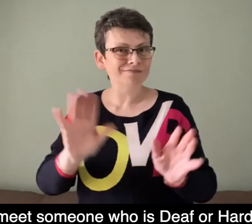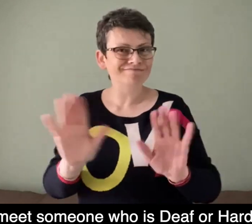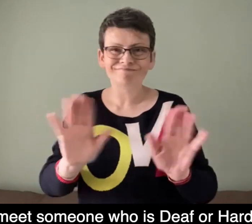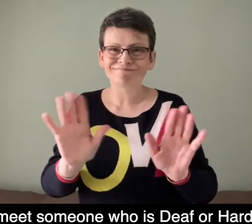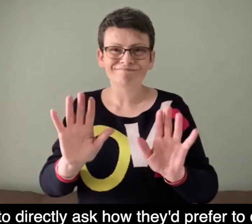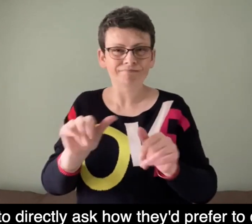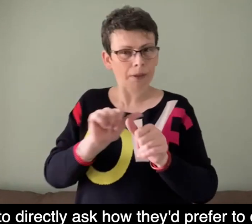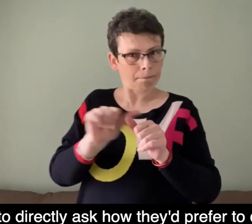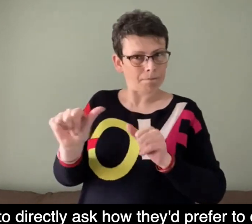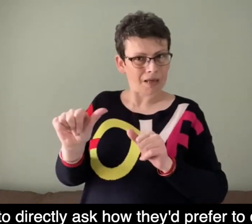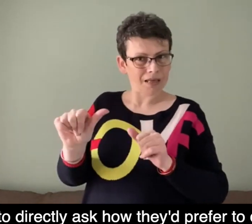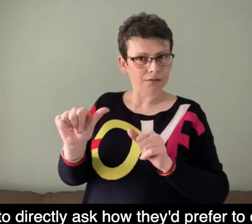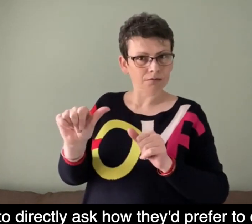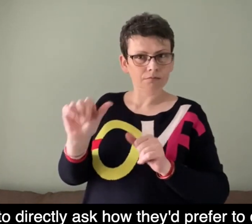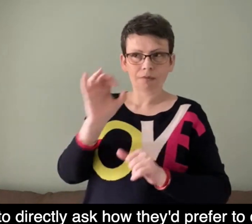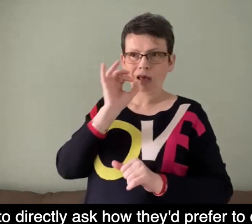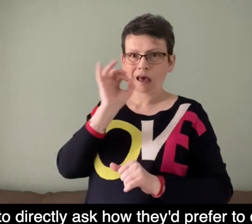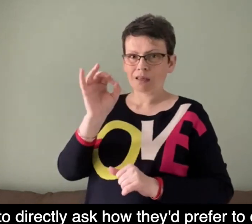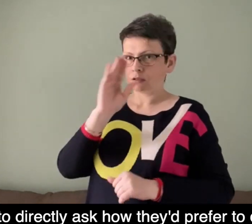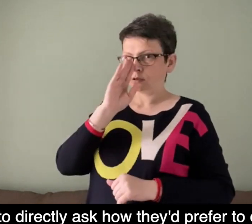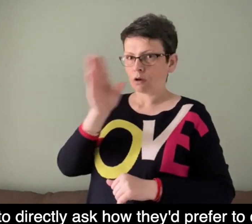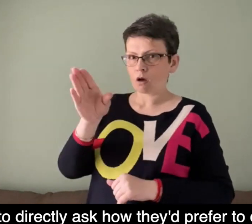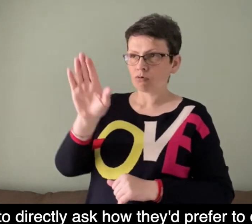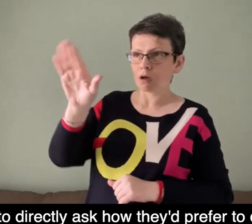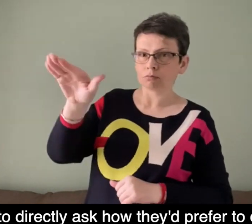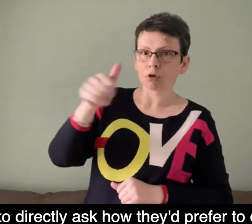It's best to directly ask how they prefer to communicate.